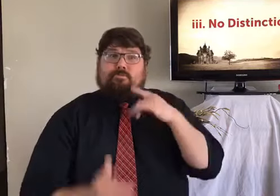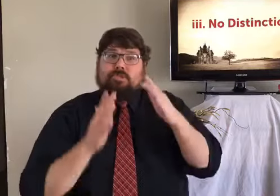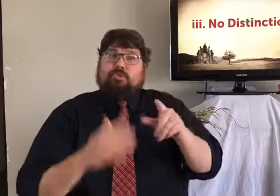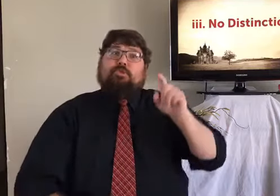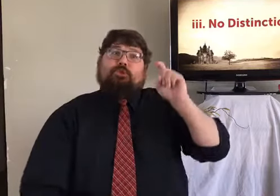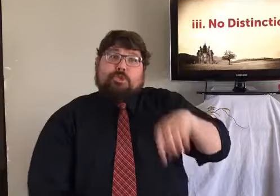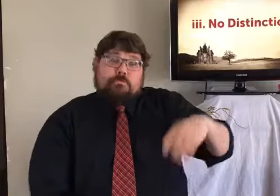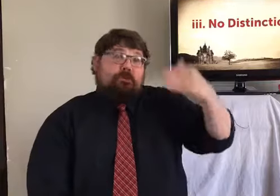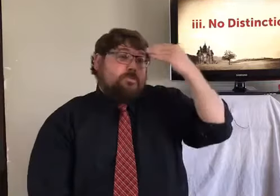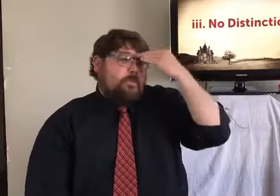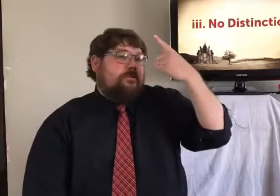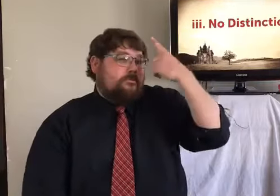Compassion.